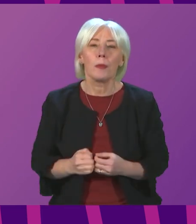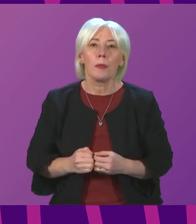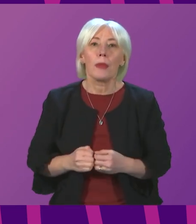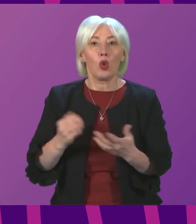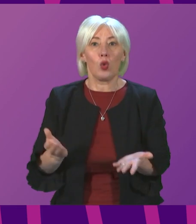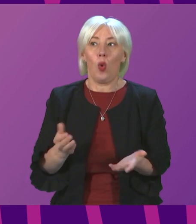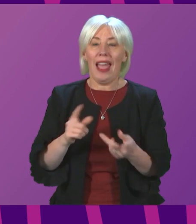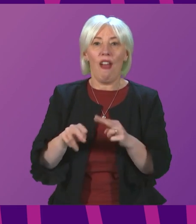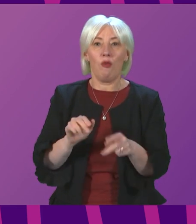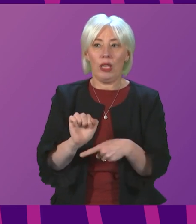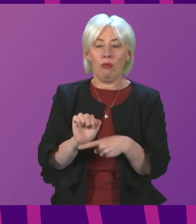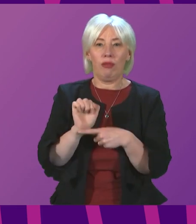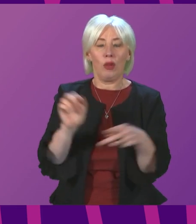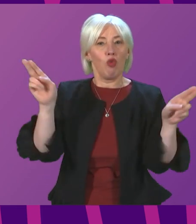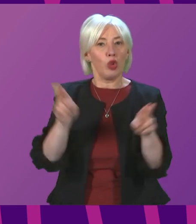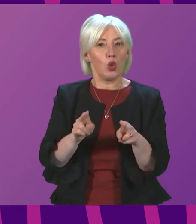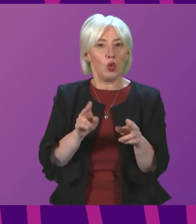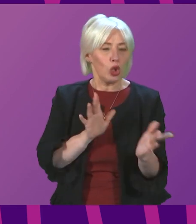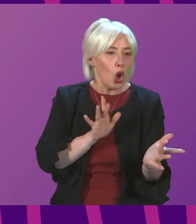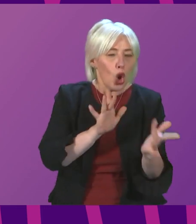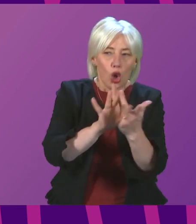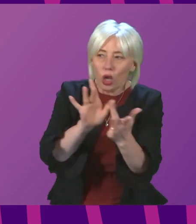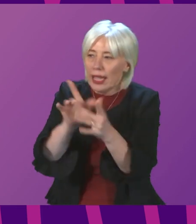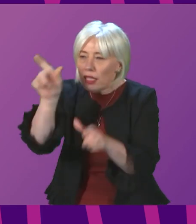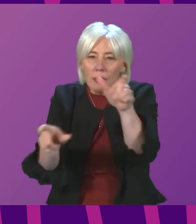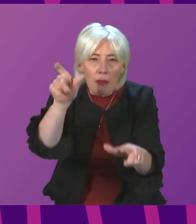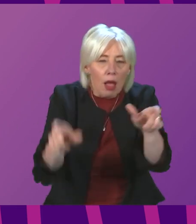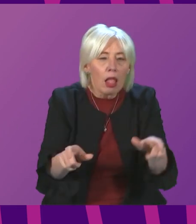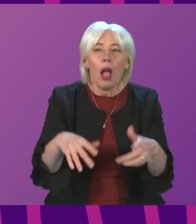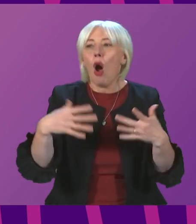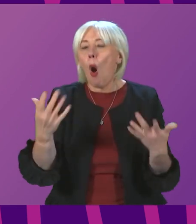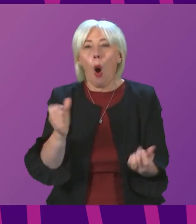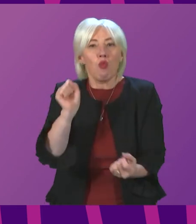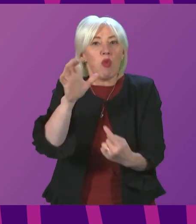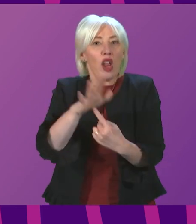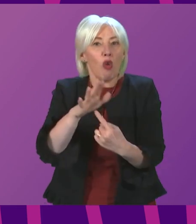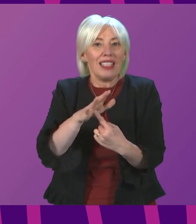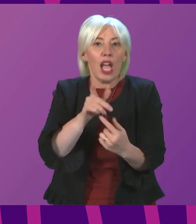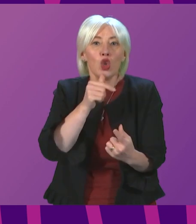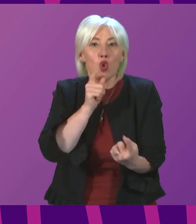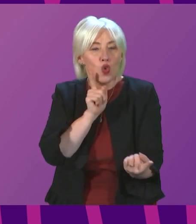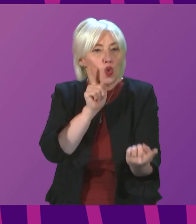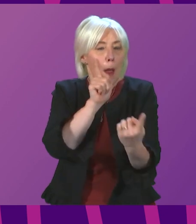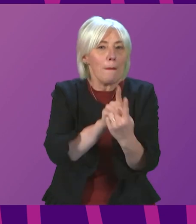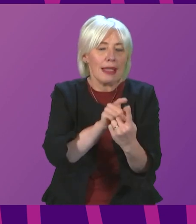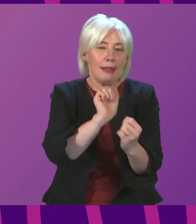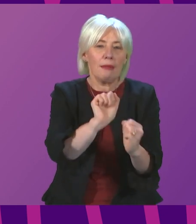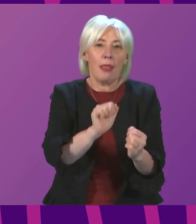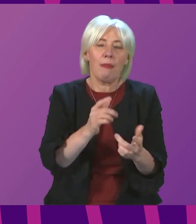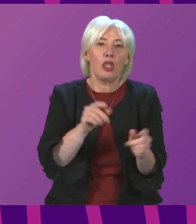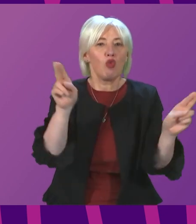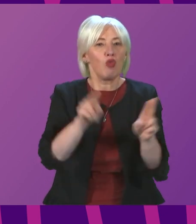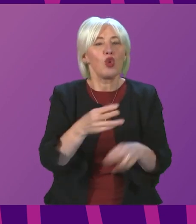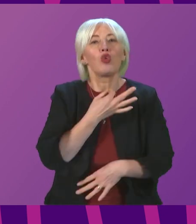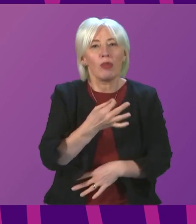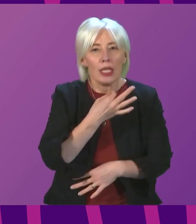So cutting back on contacts where possible and prioritising those that are most important to us helps reduce that risk. If we